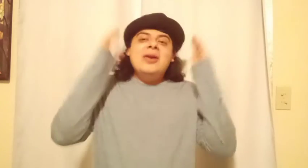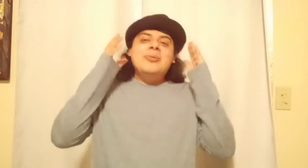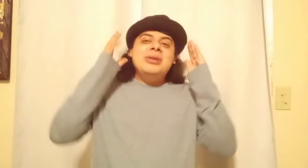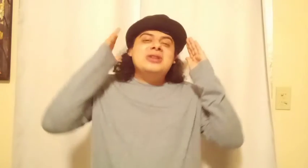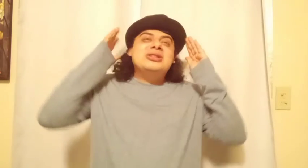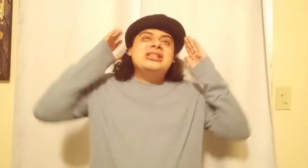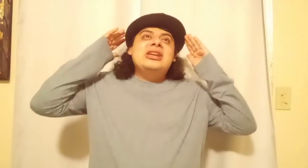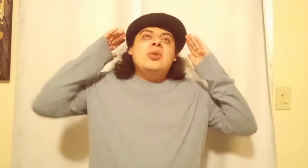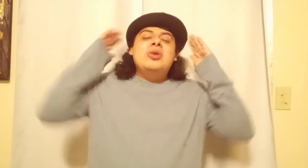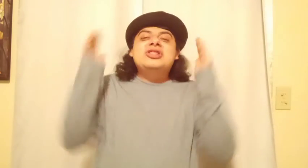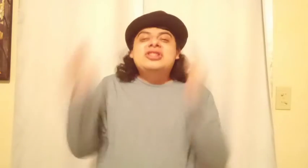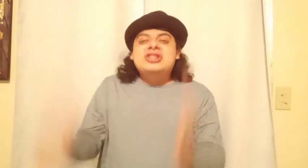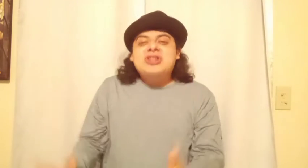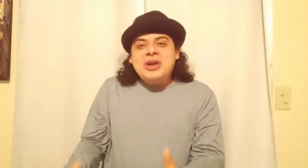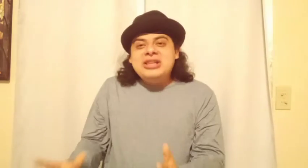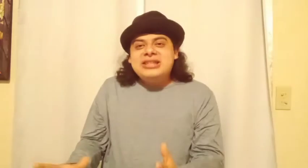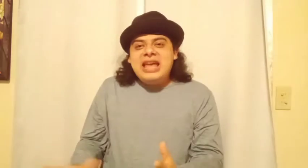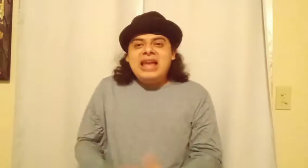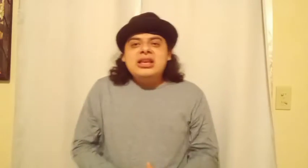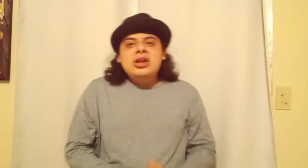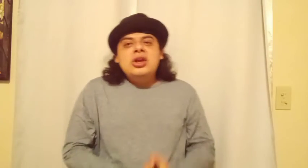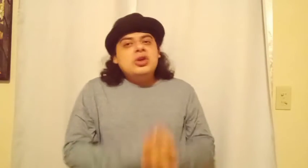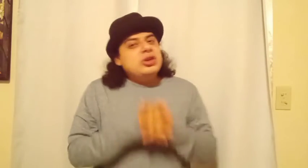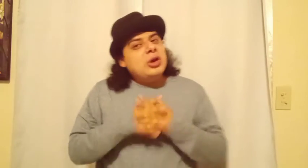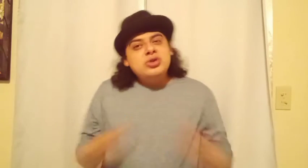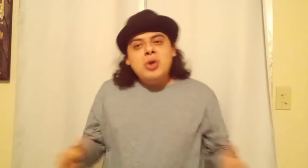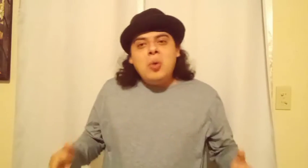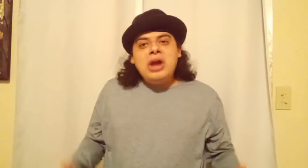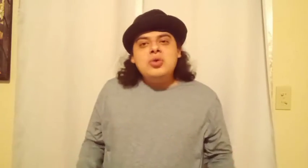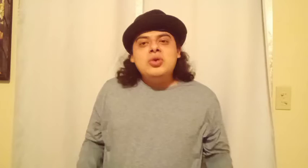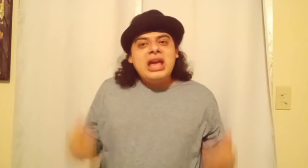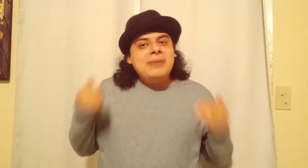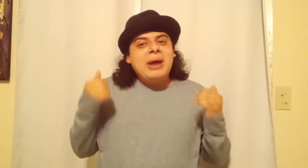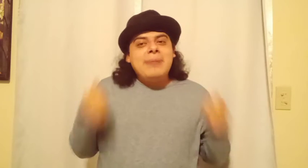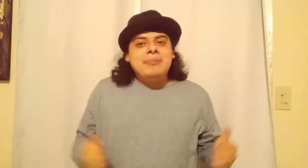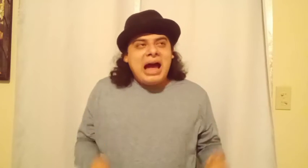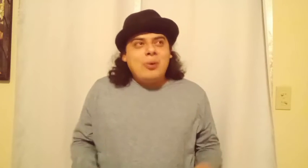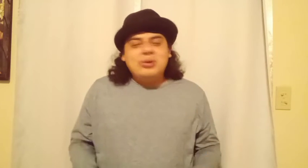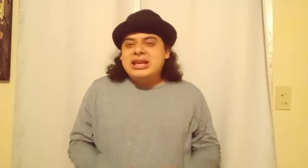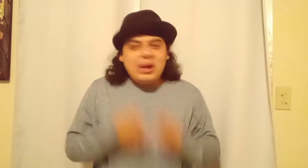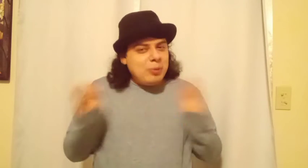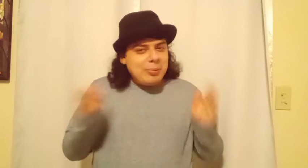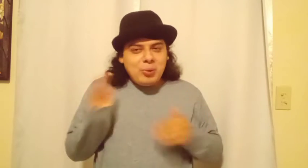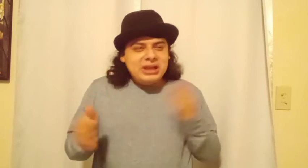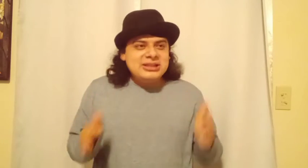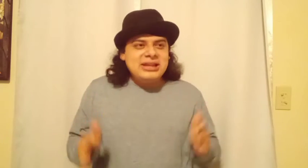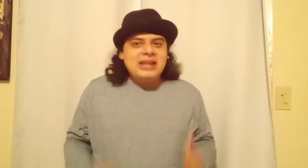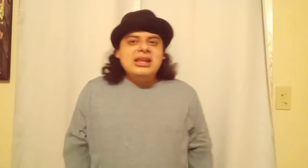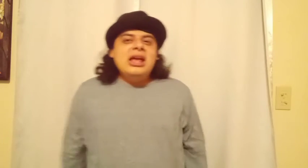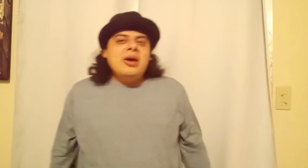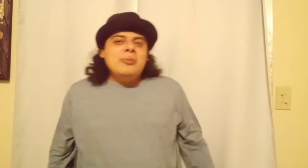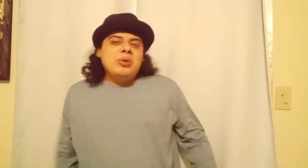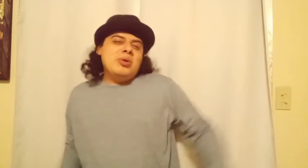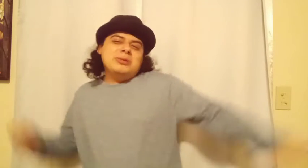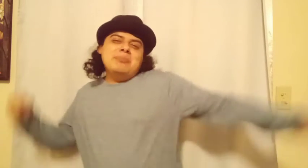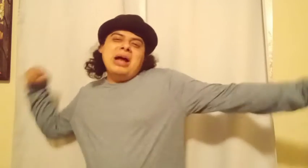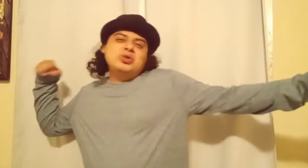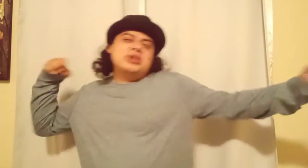Because when Sonic said, there's no way you're getting my powers. I can't remember what he said. When we was about to